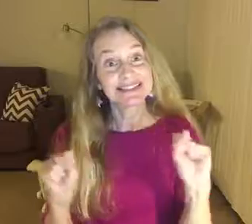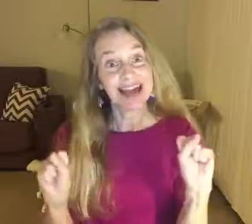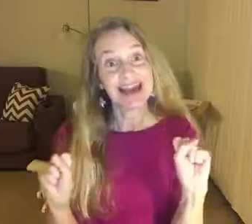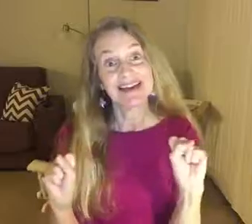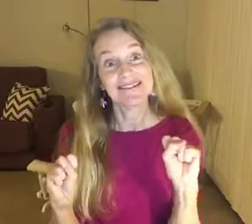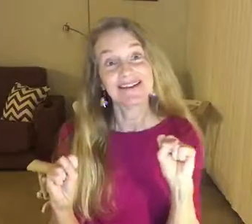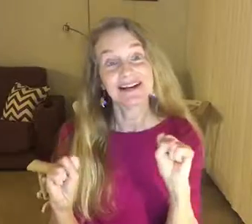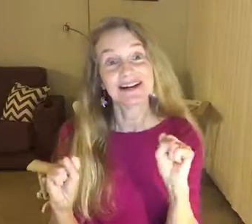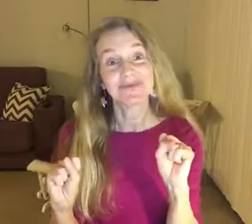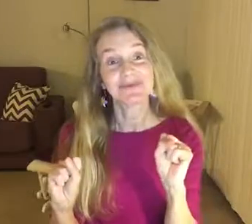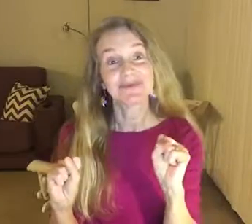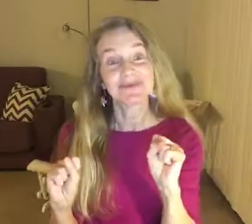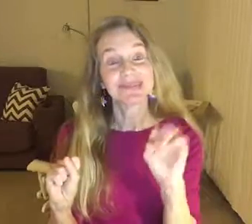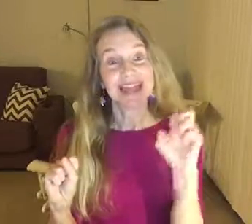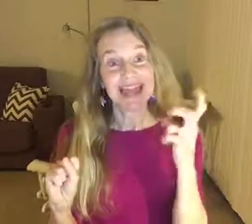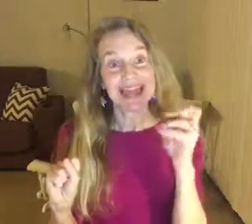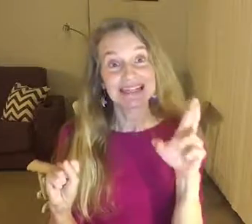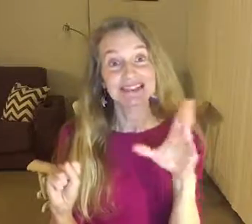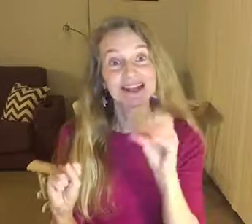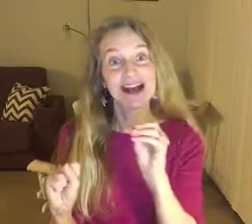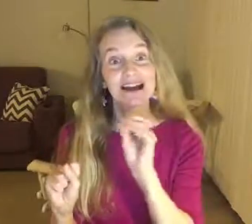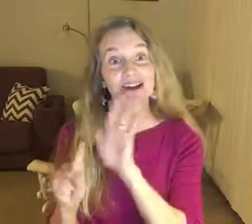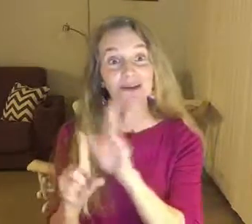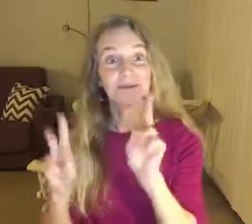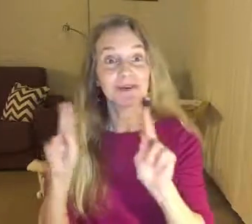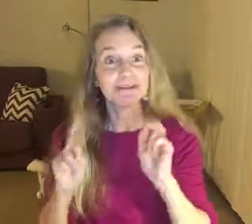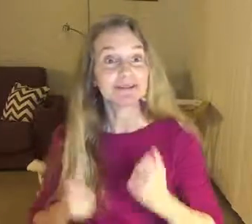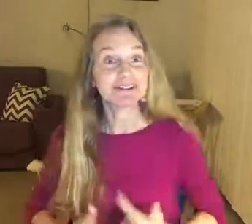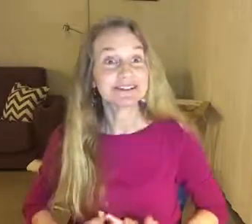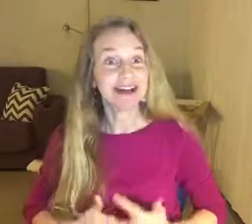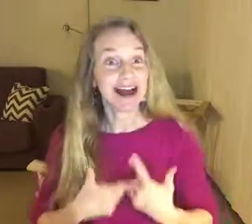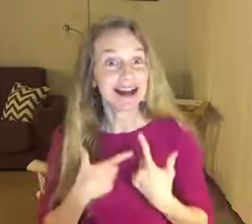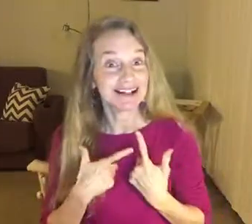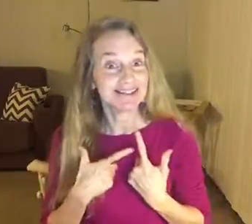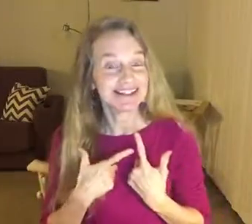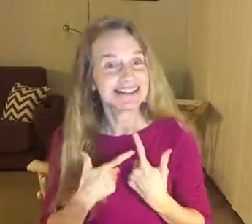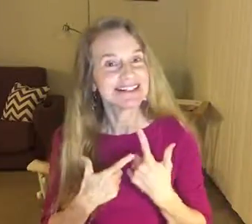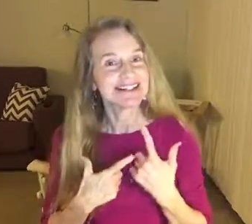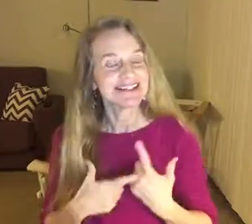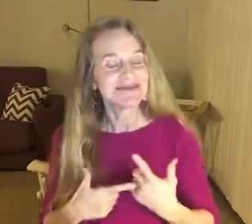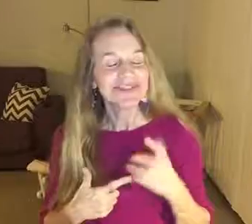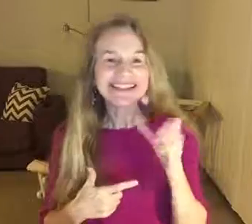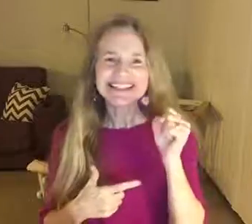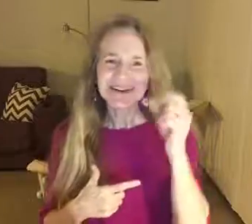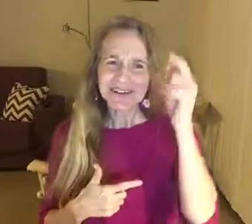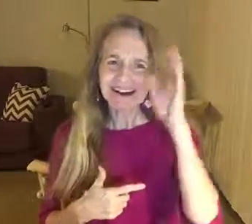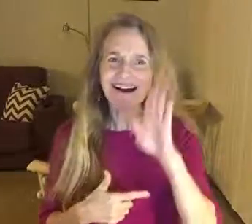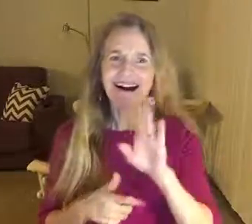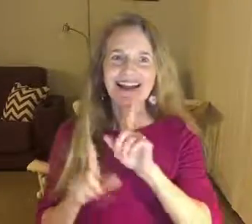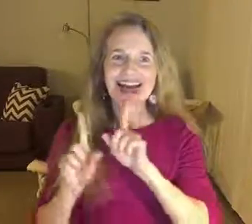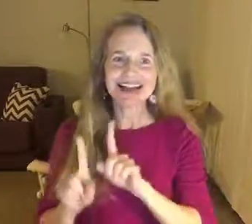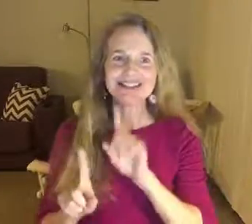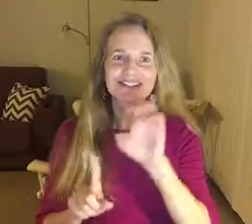saved Heather and her people's lives. So God answered